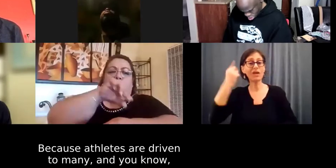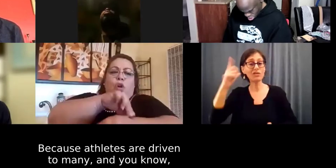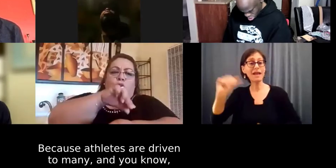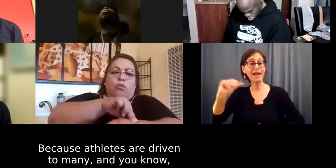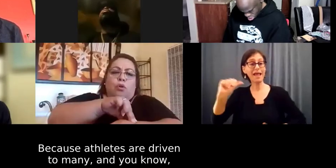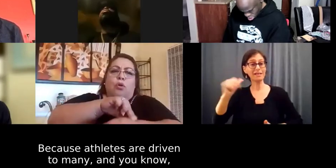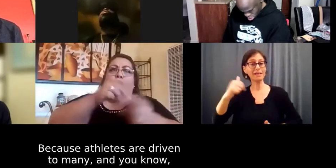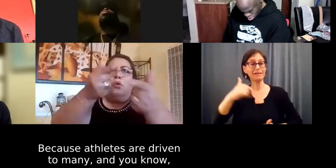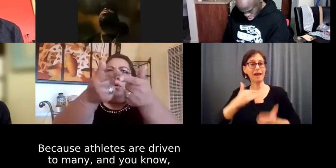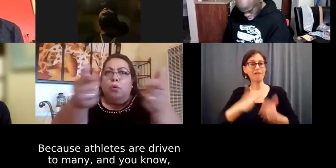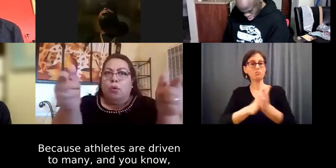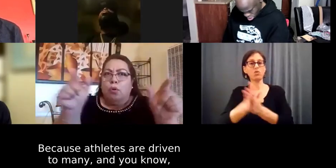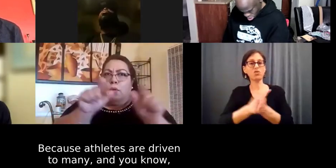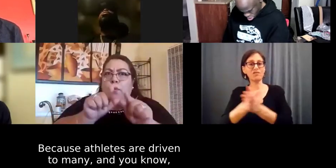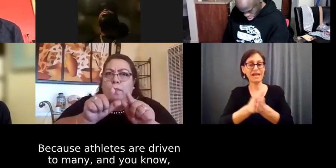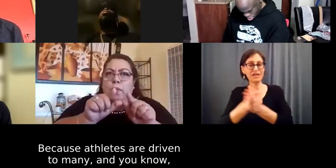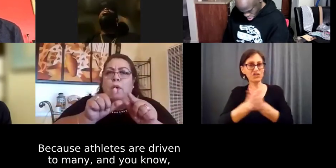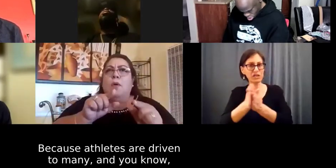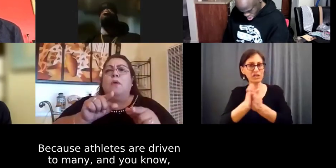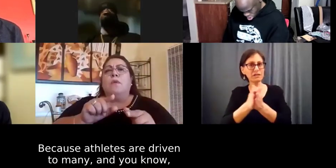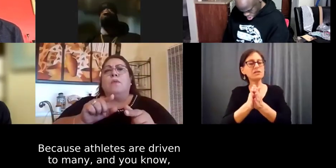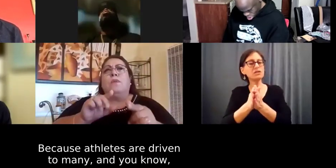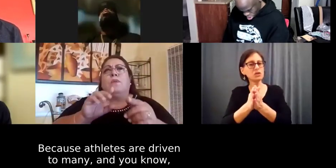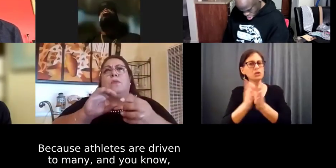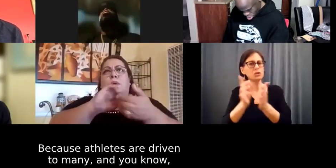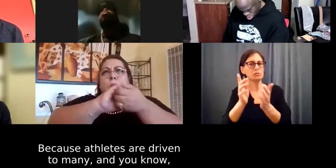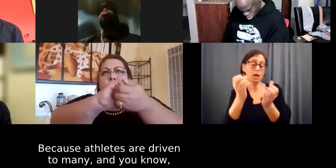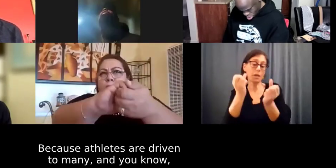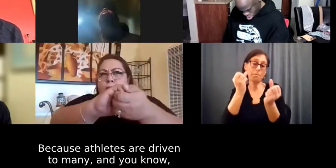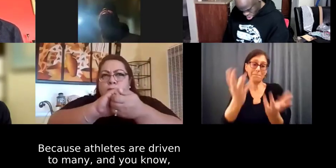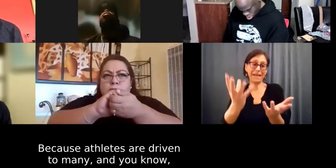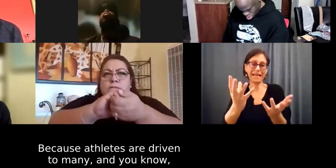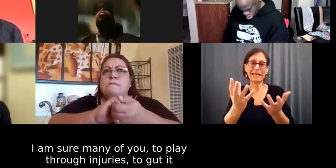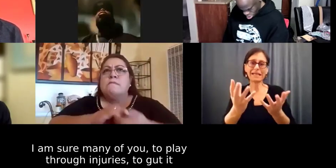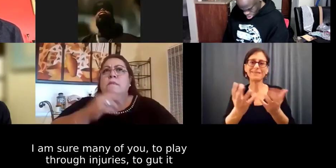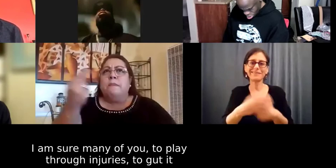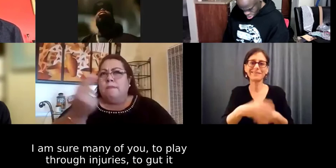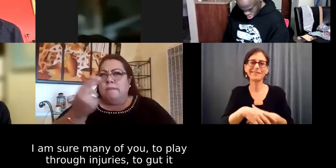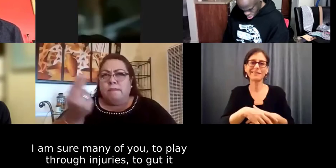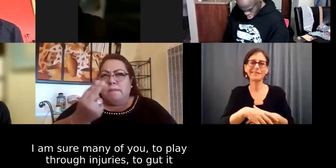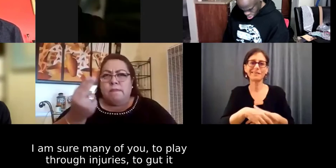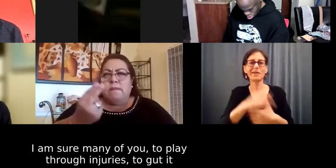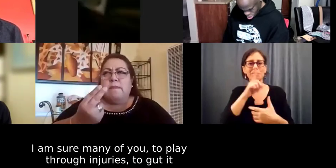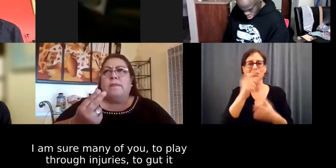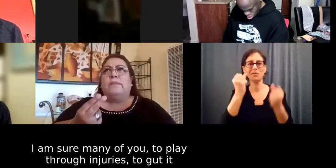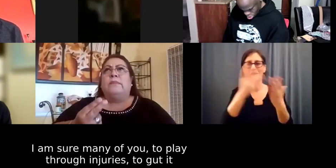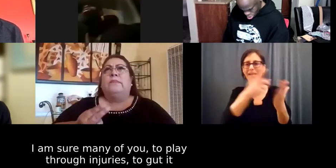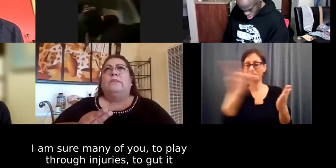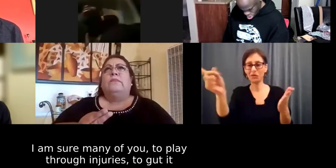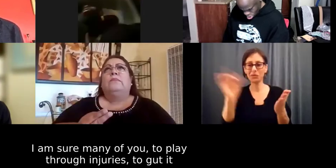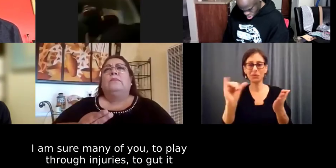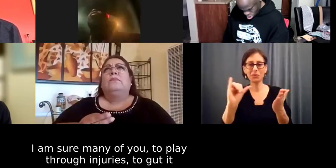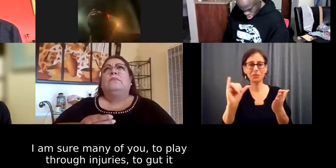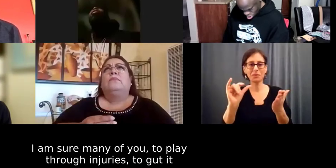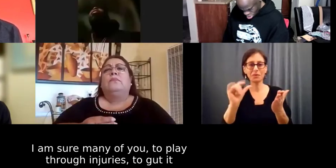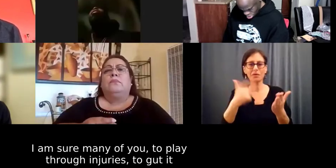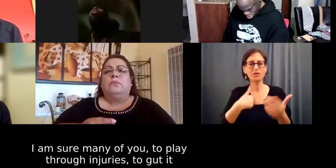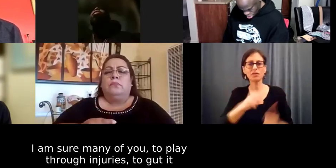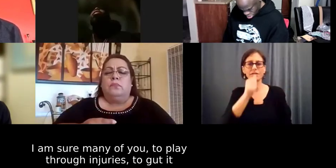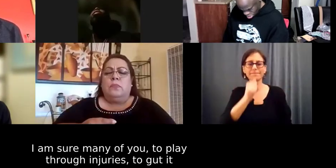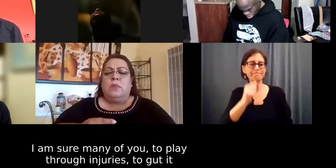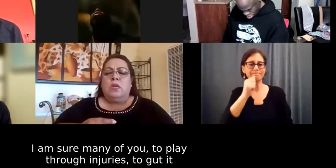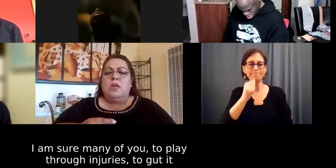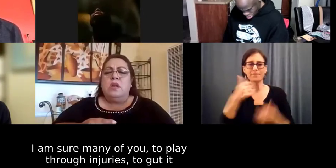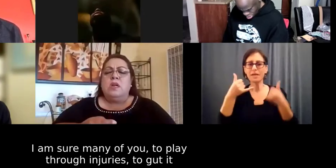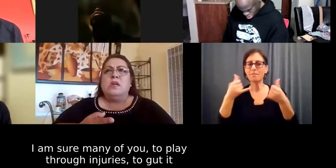to um many and you know i'm sure many of you to play through injuries